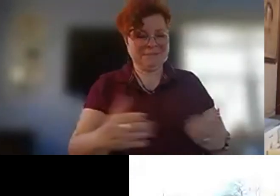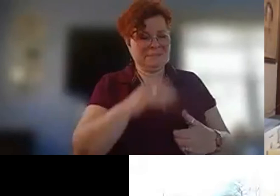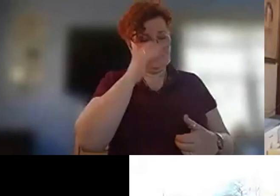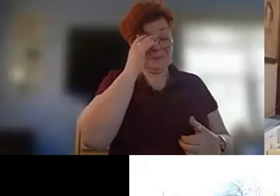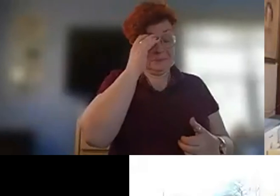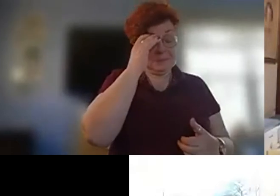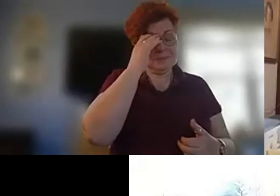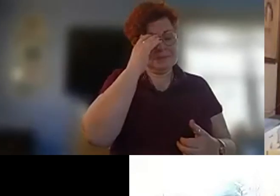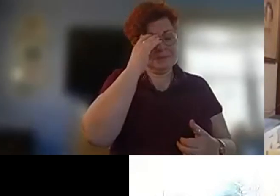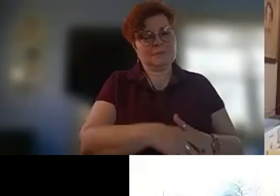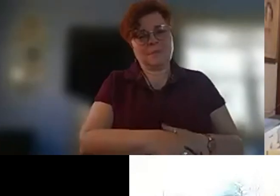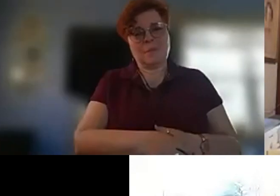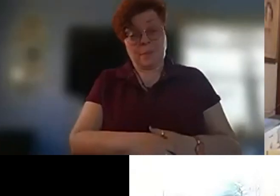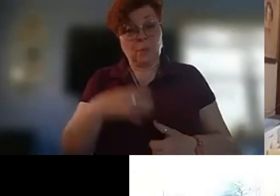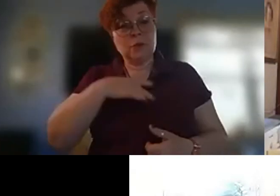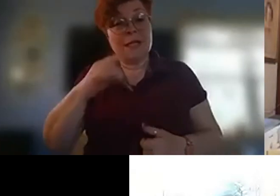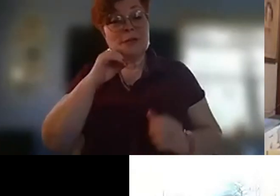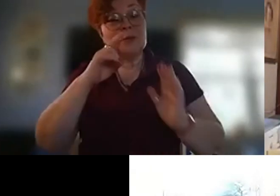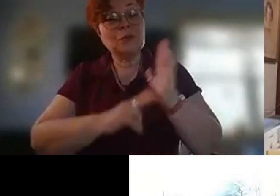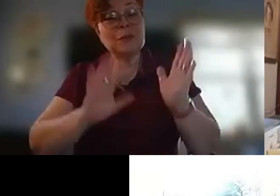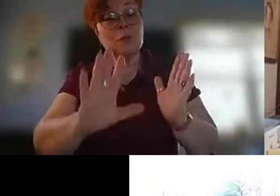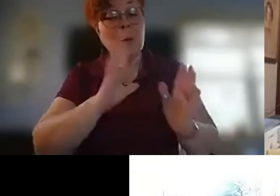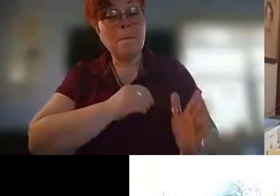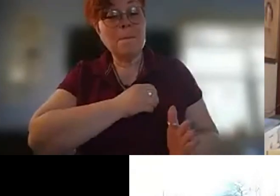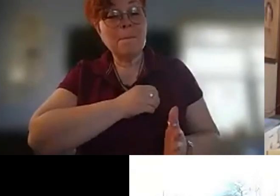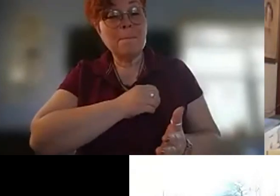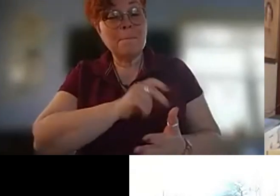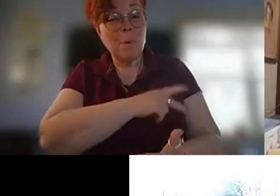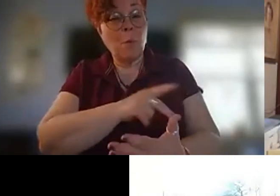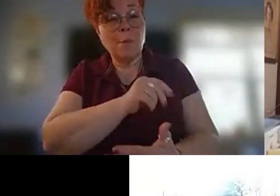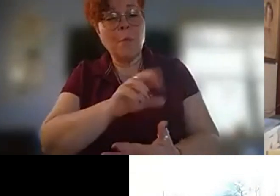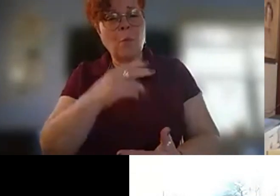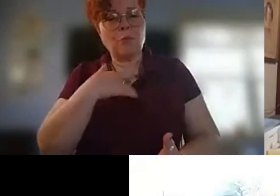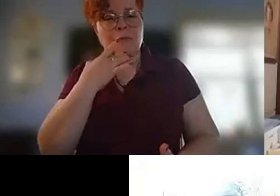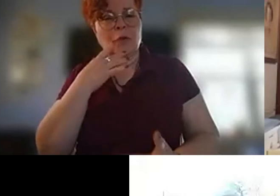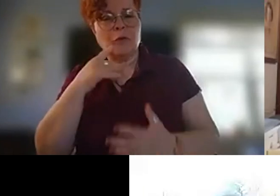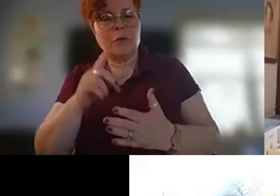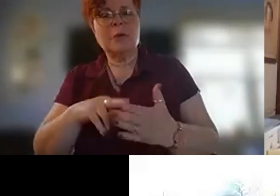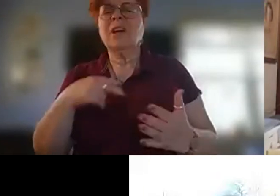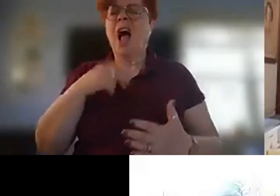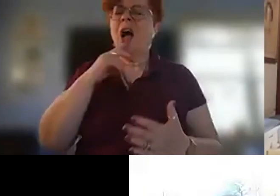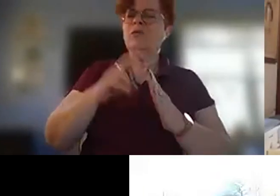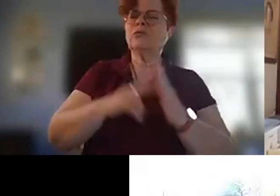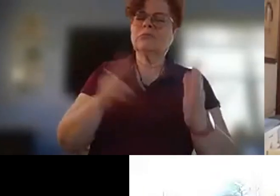would you like to read your poem or would you like it to be read for you i'll read it okay great